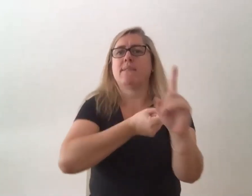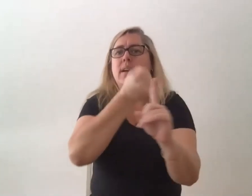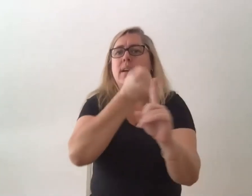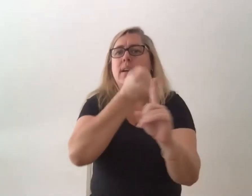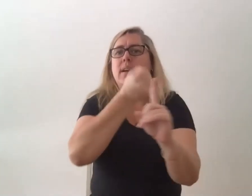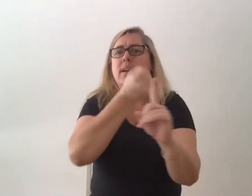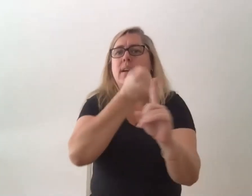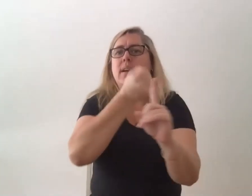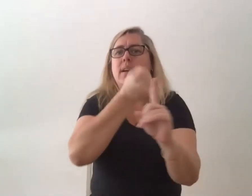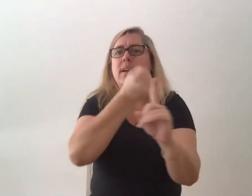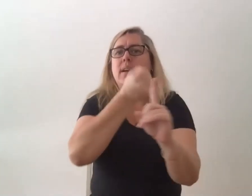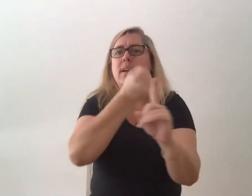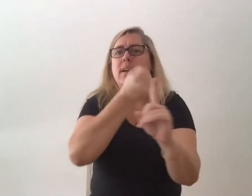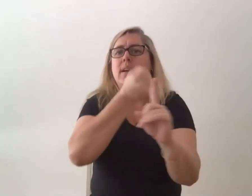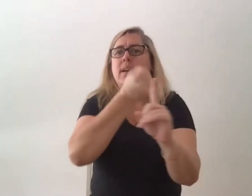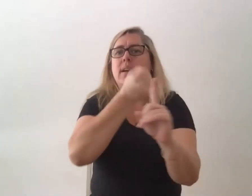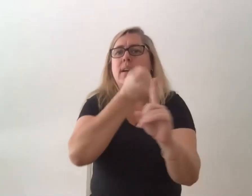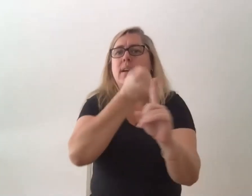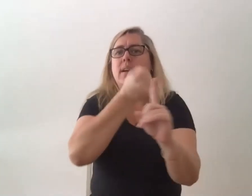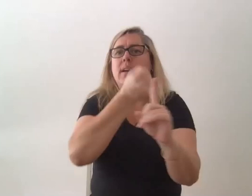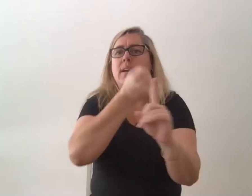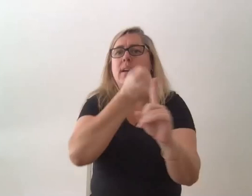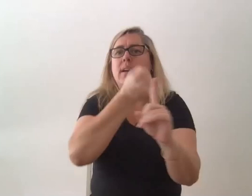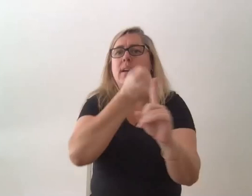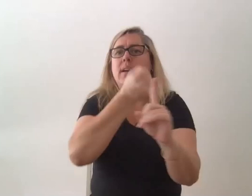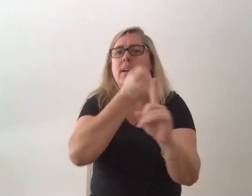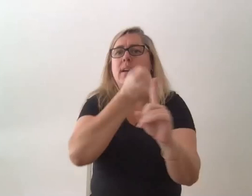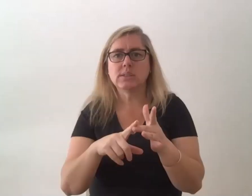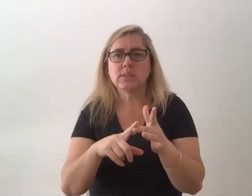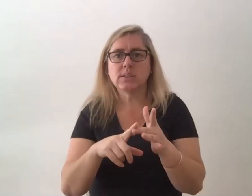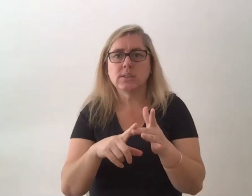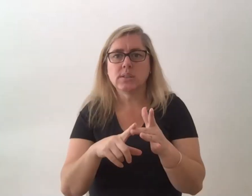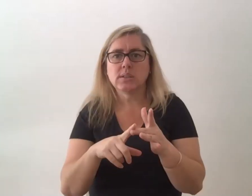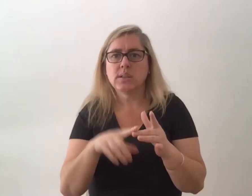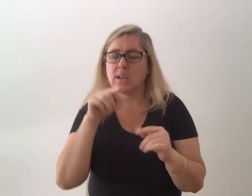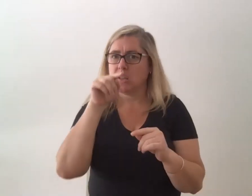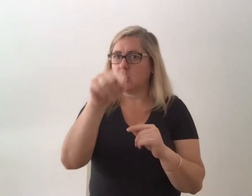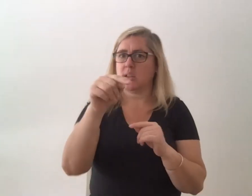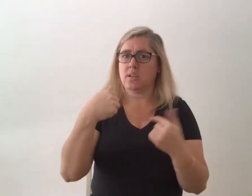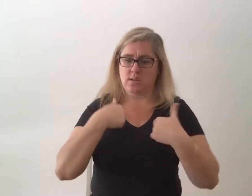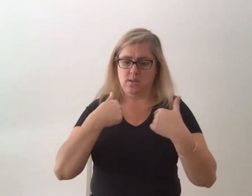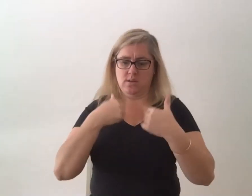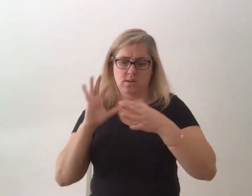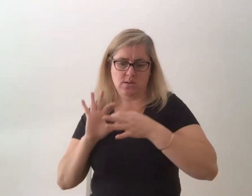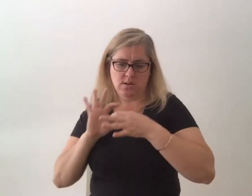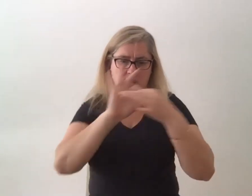i mean it was an incredibly powerful and i had very little to do with it other than just asking more questions